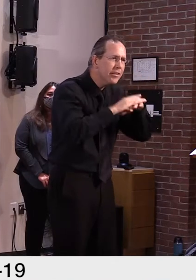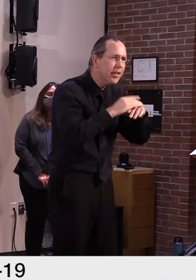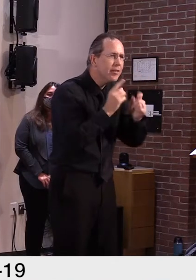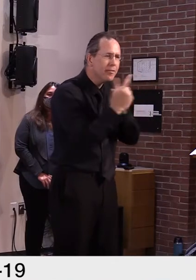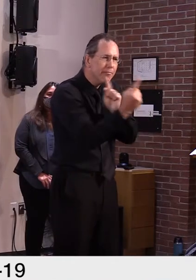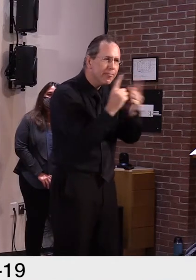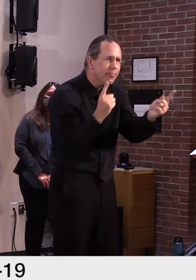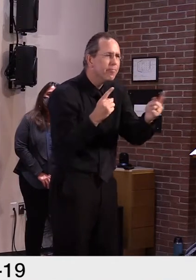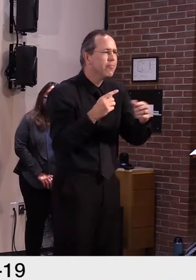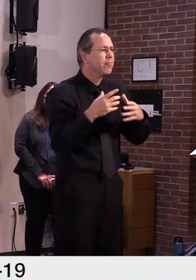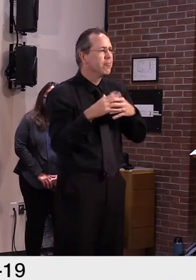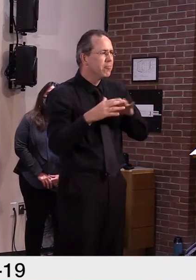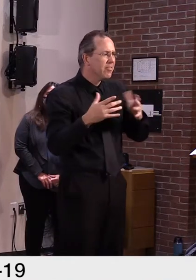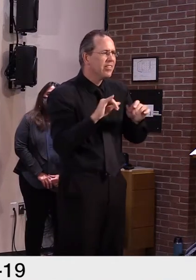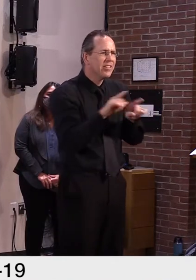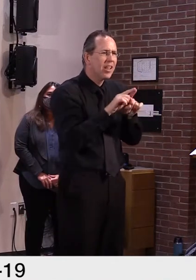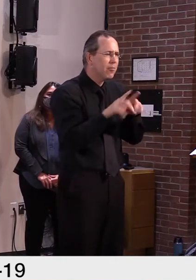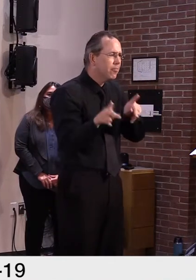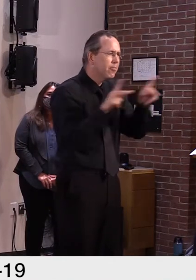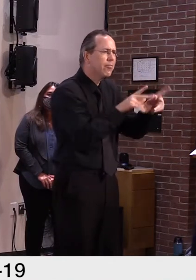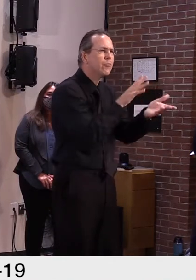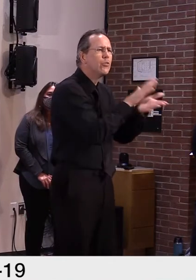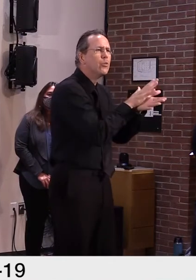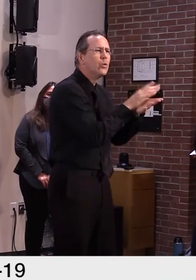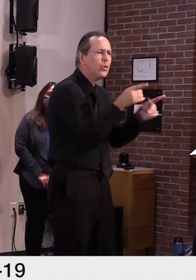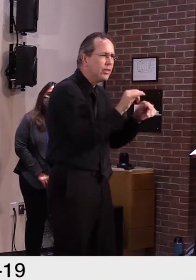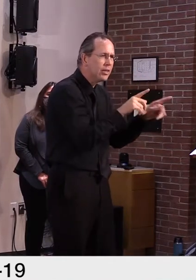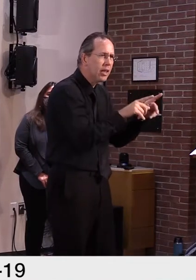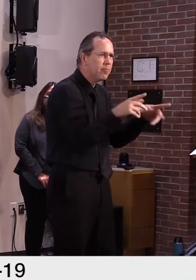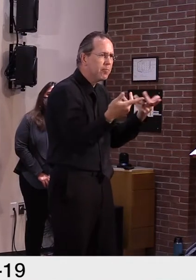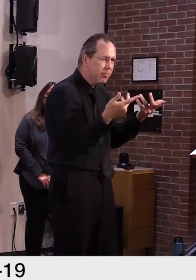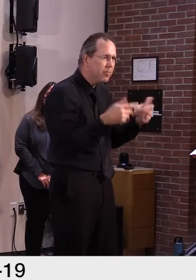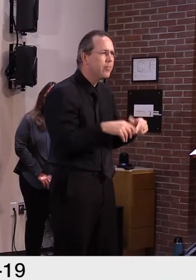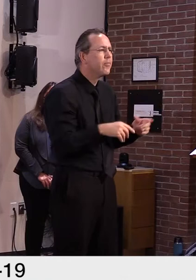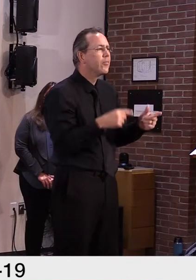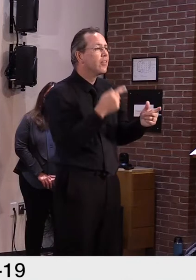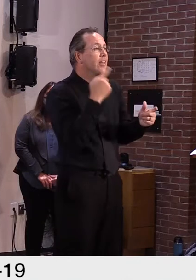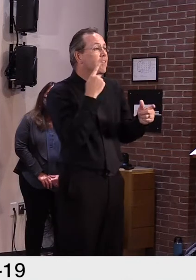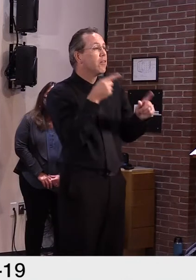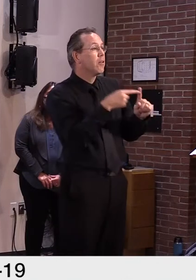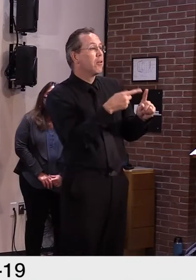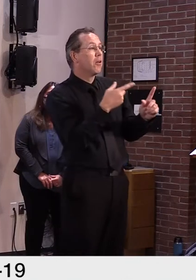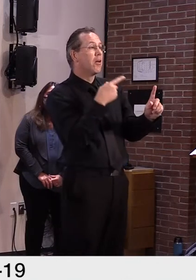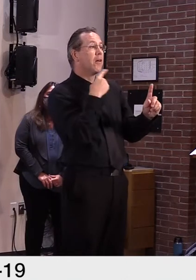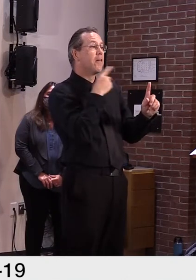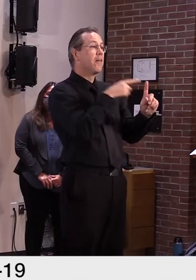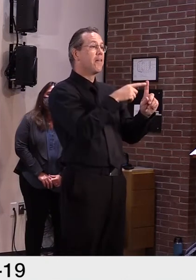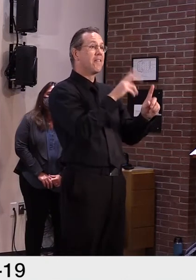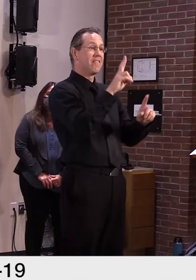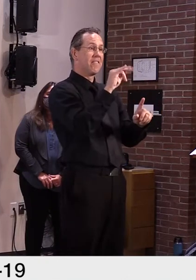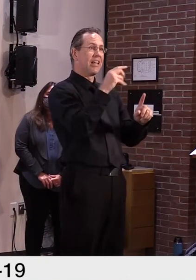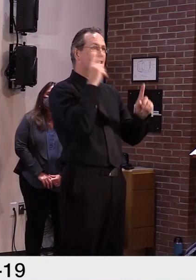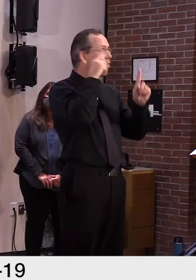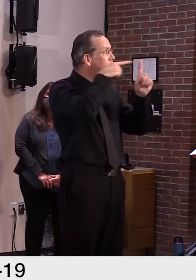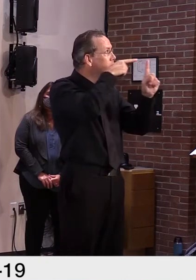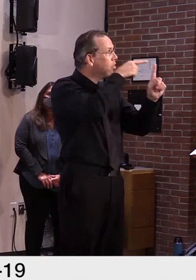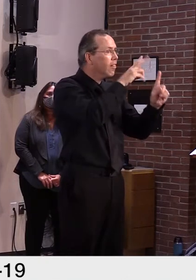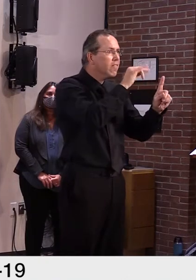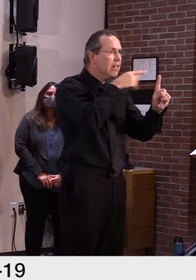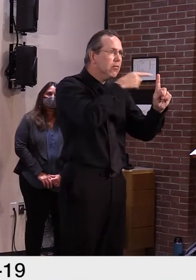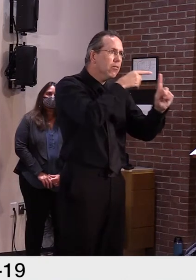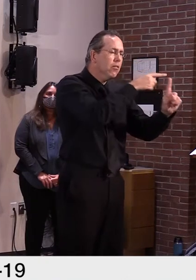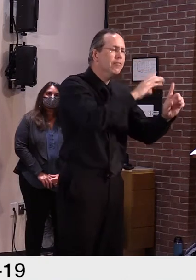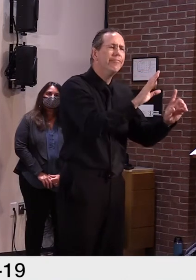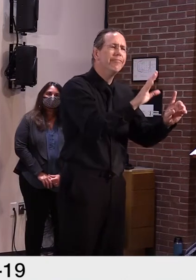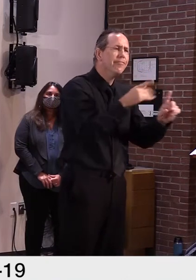ensure safety. So I think, you know, we think about vaccines being yet another layer in the mitigation strategies.